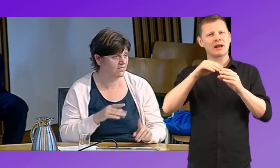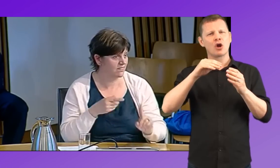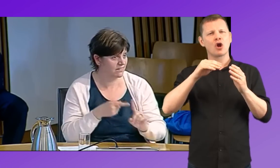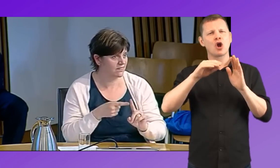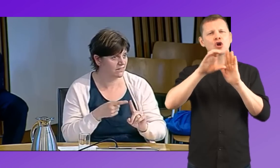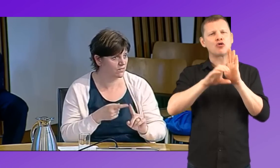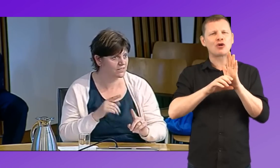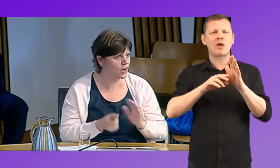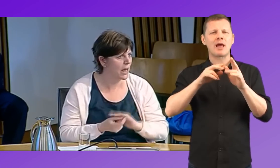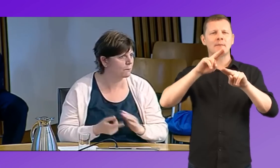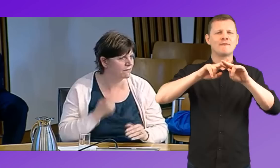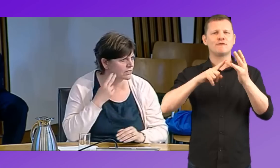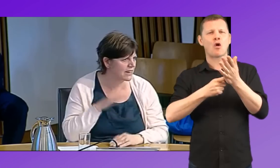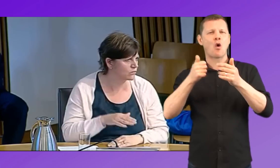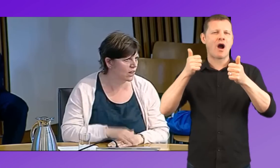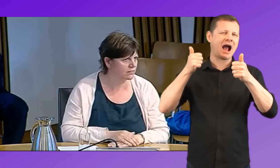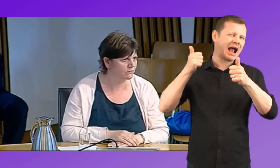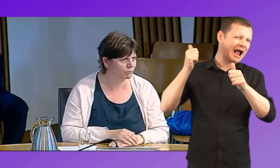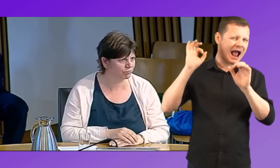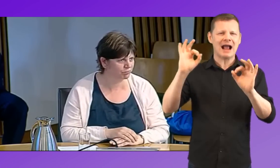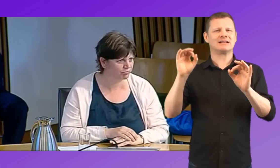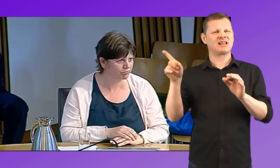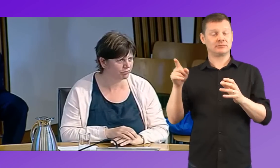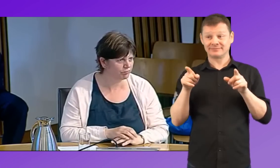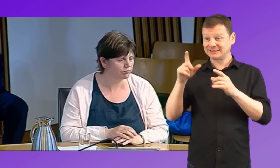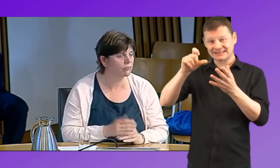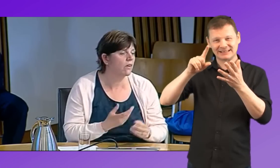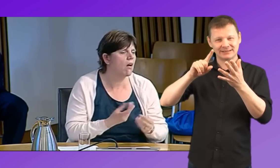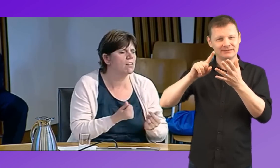that we see in the curriculum for excellence. It's simply not happening for deaf children.